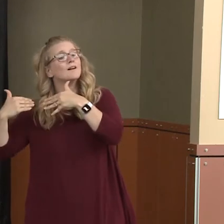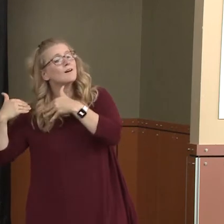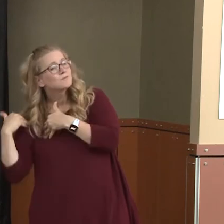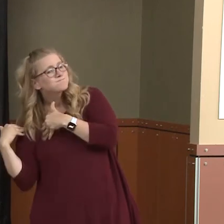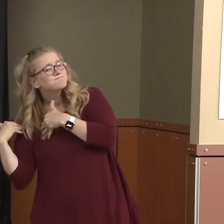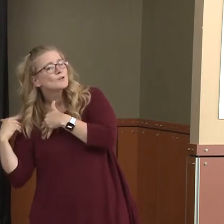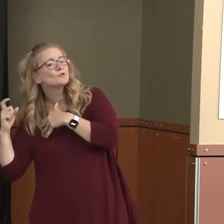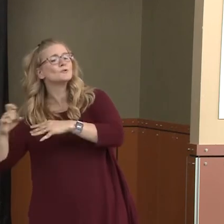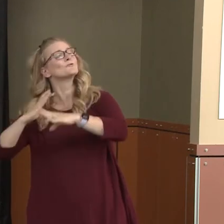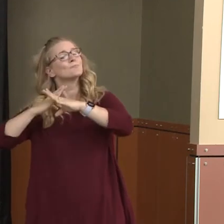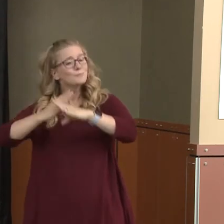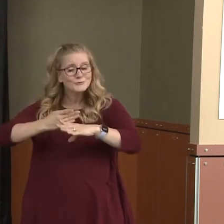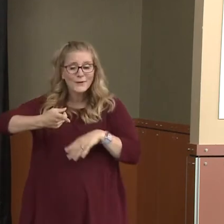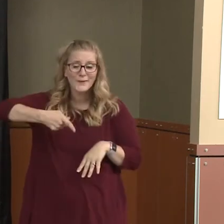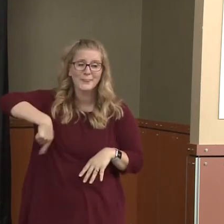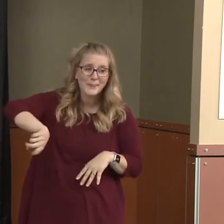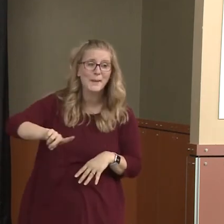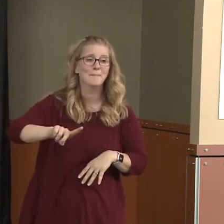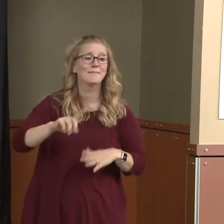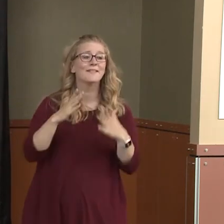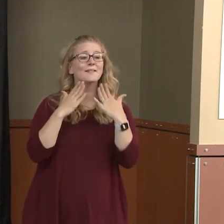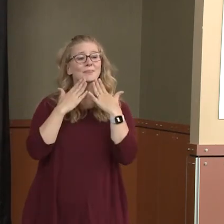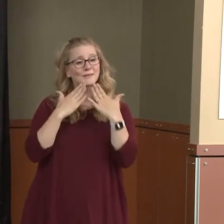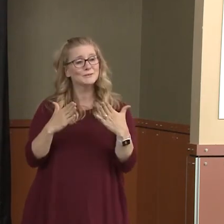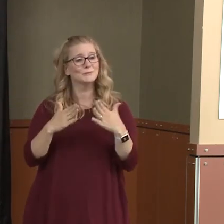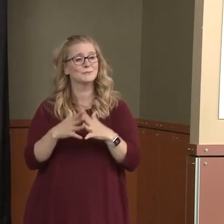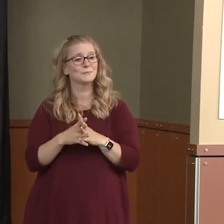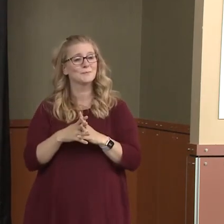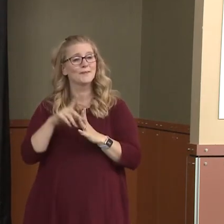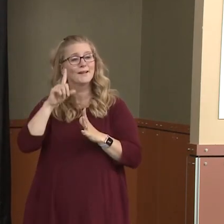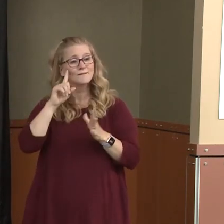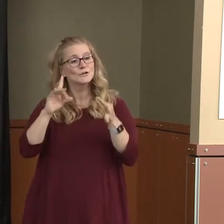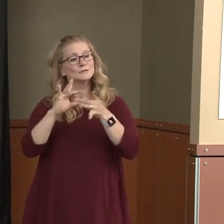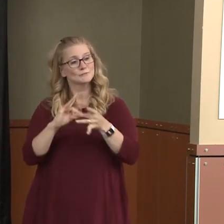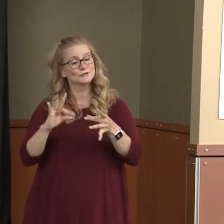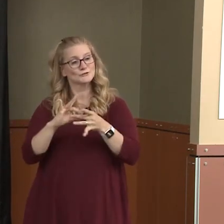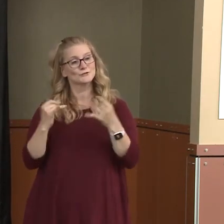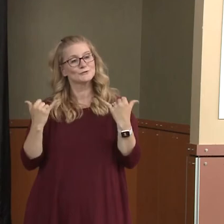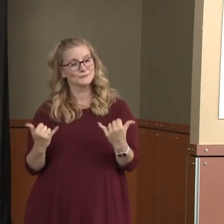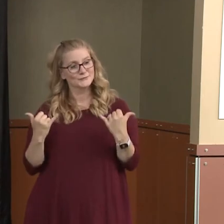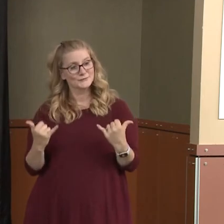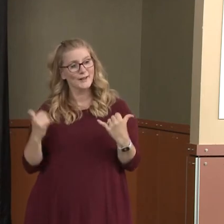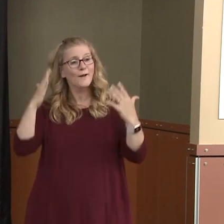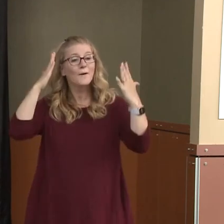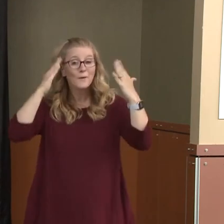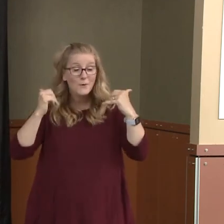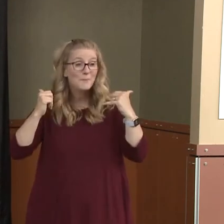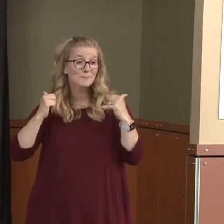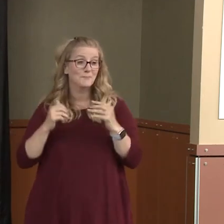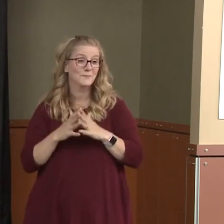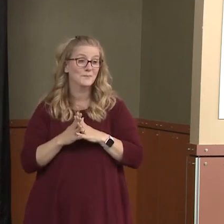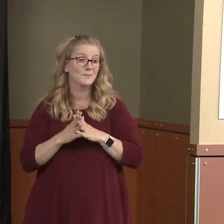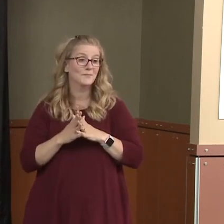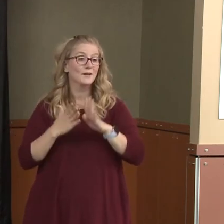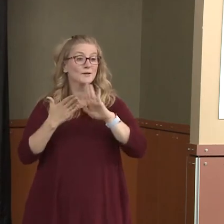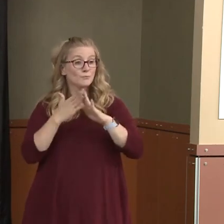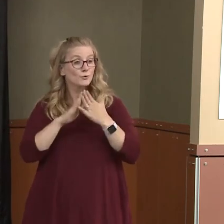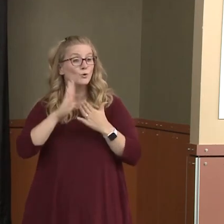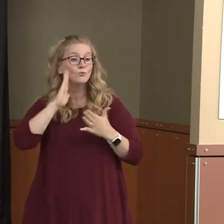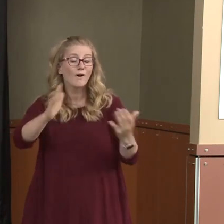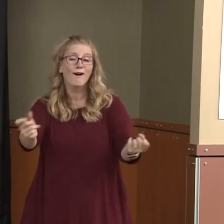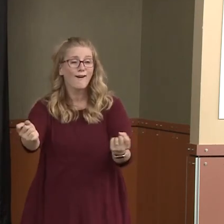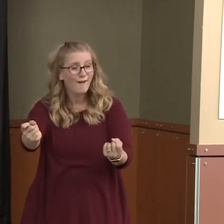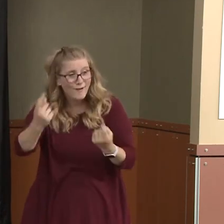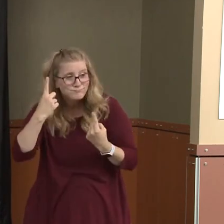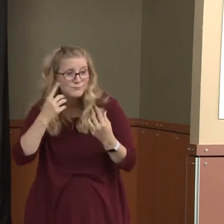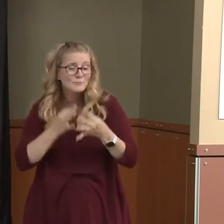So I thank you all for the messaging today that hopefully we'll get out in our community about the importance of wearing these masks. I appreciate